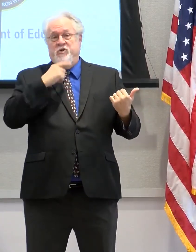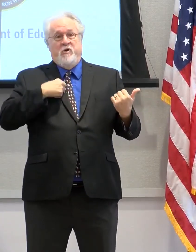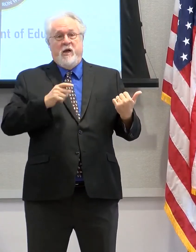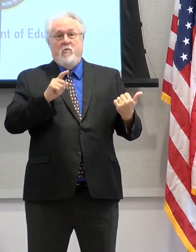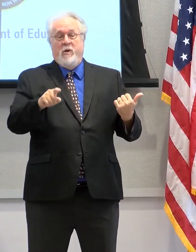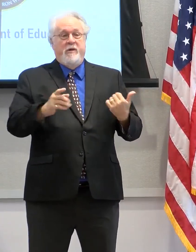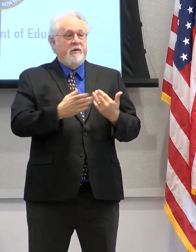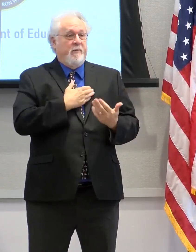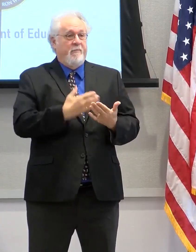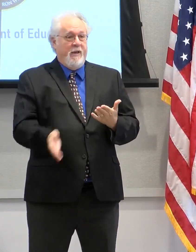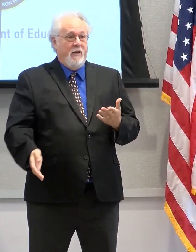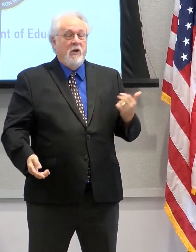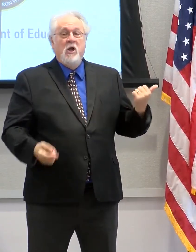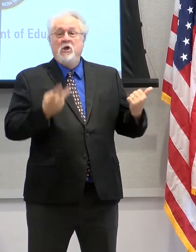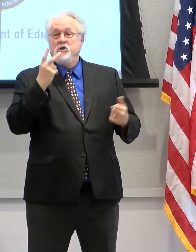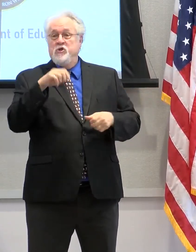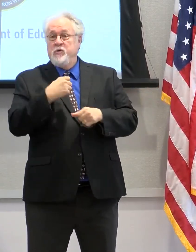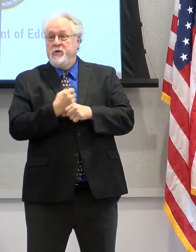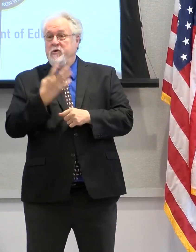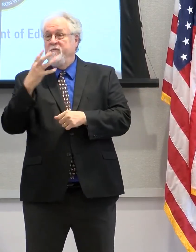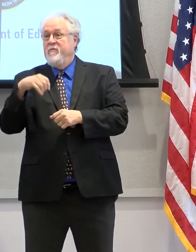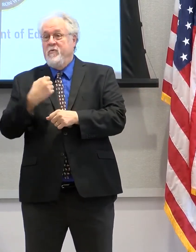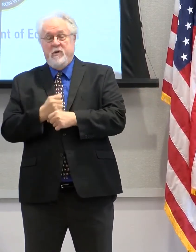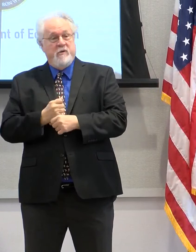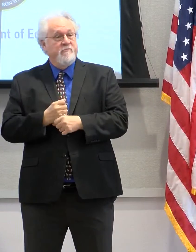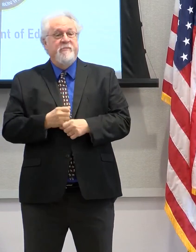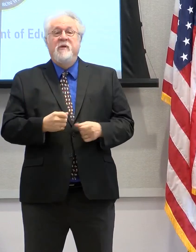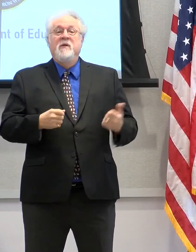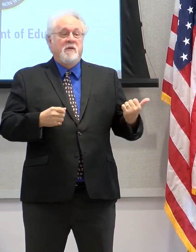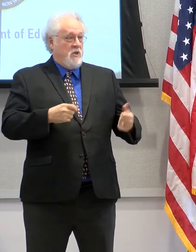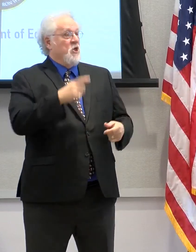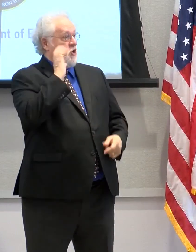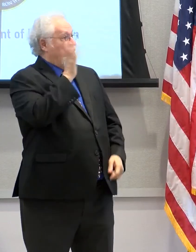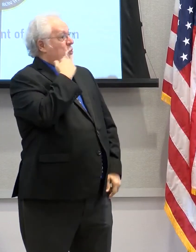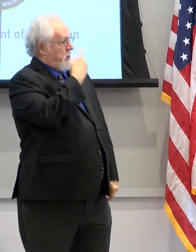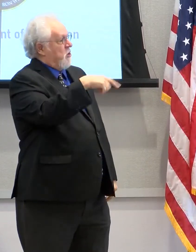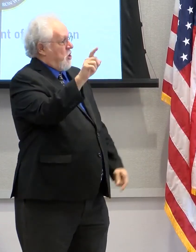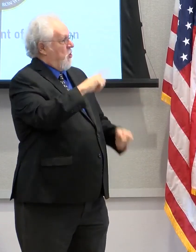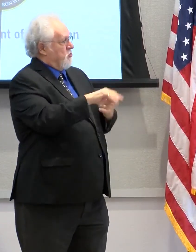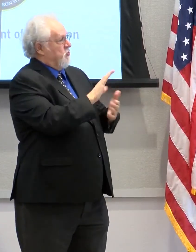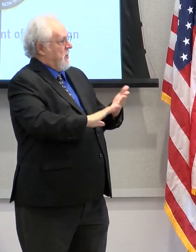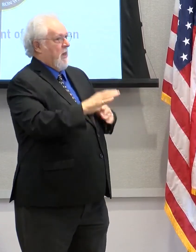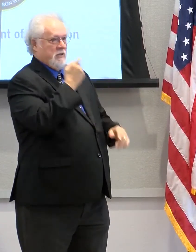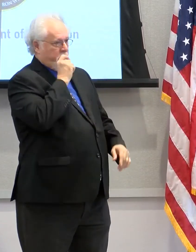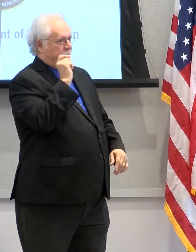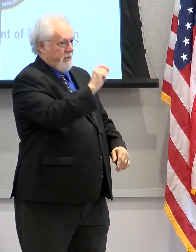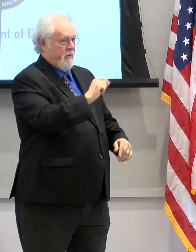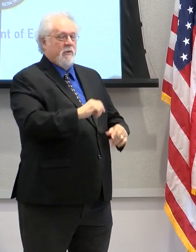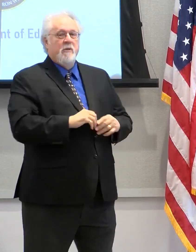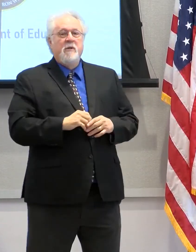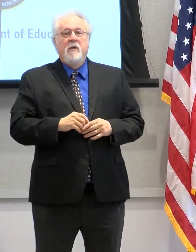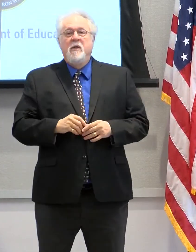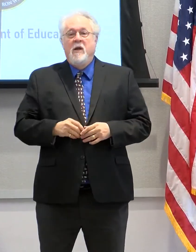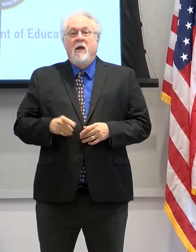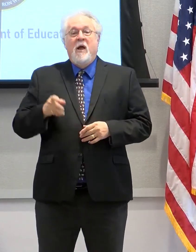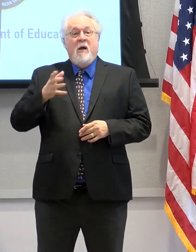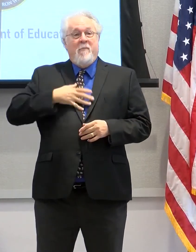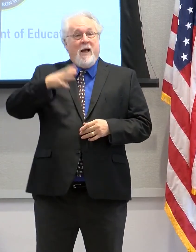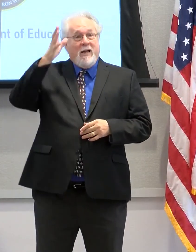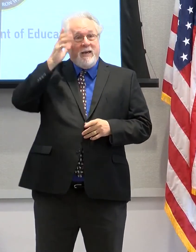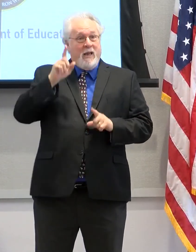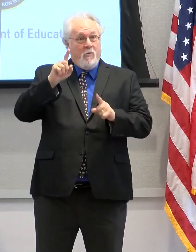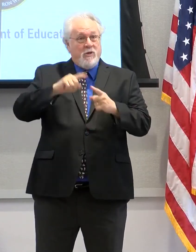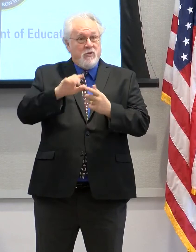Whether it was going to be a two-year college or a four-year college, I was going to college. So he going to